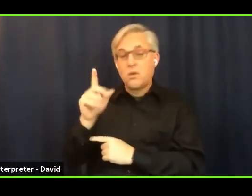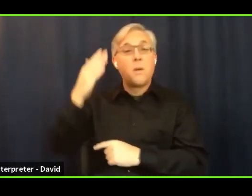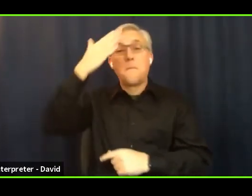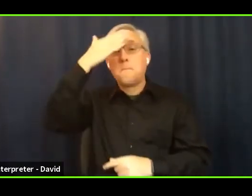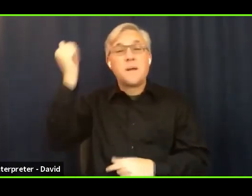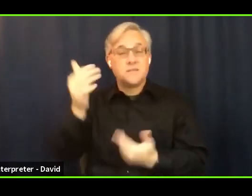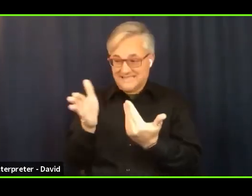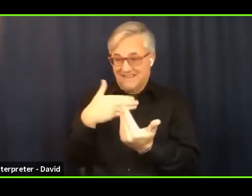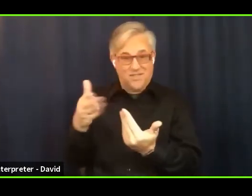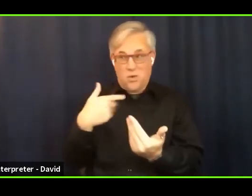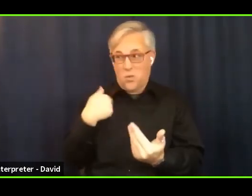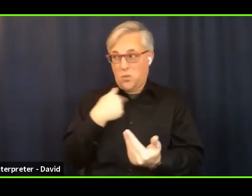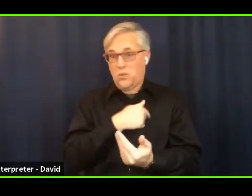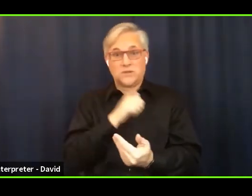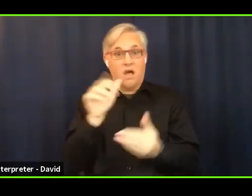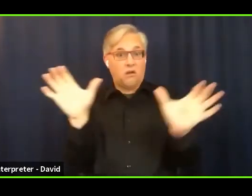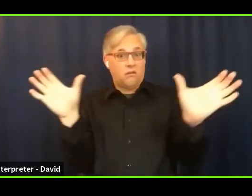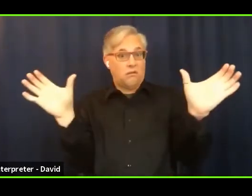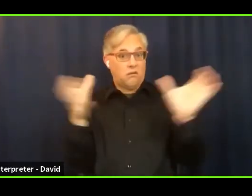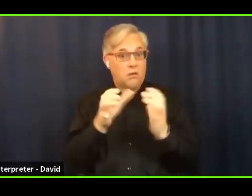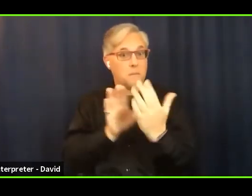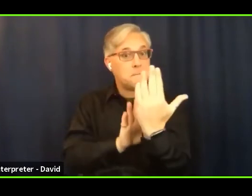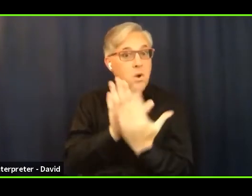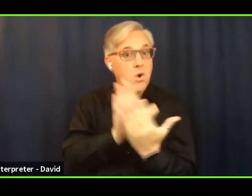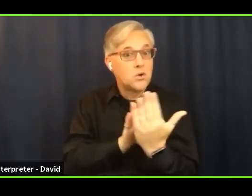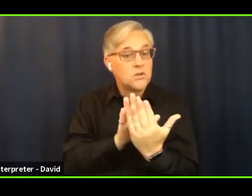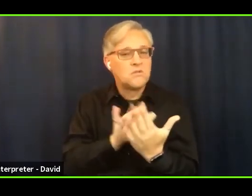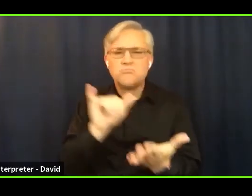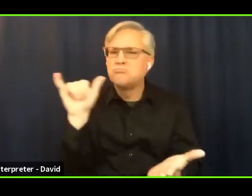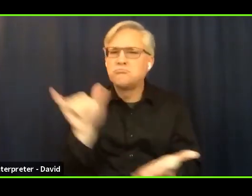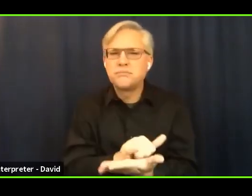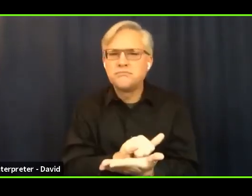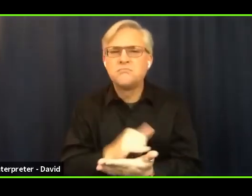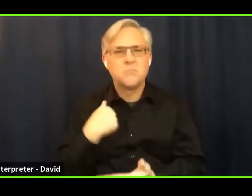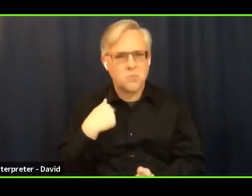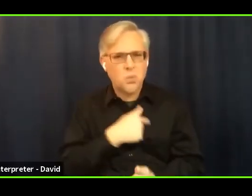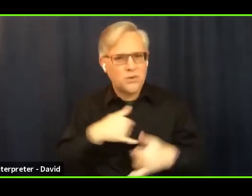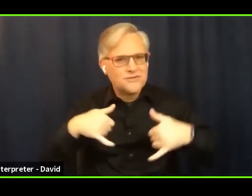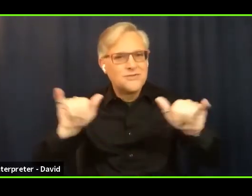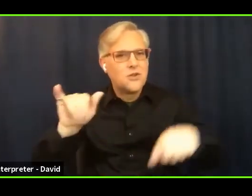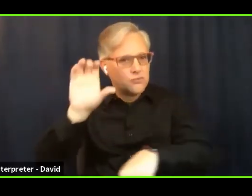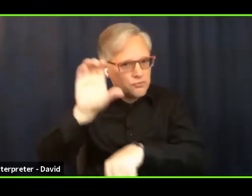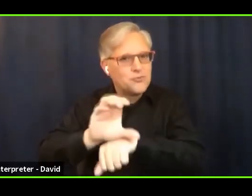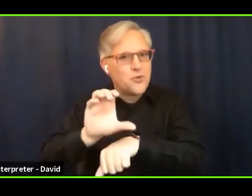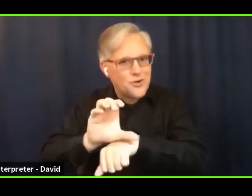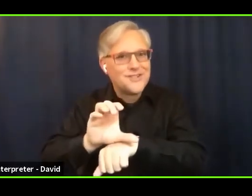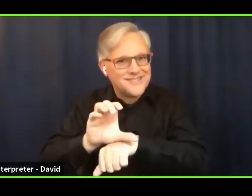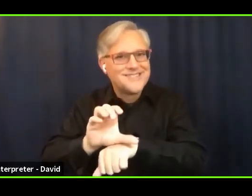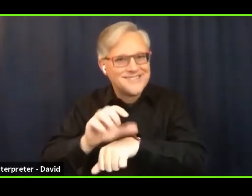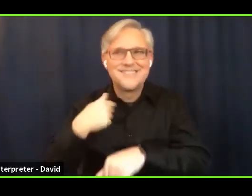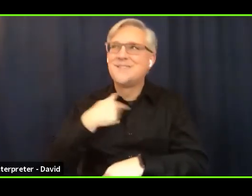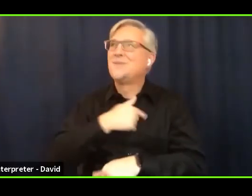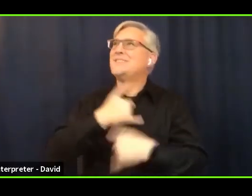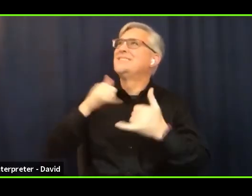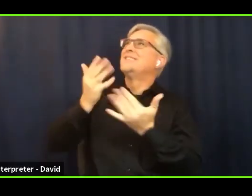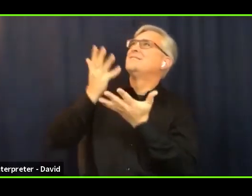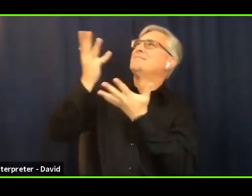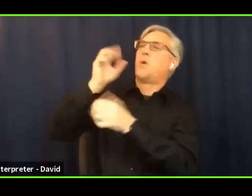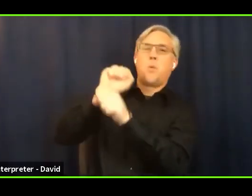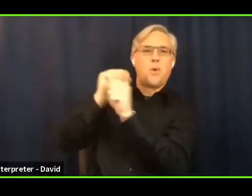We are still working with God for the ministry and the work that God calls